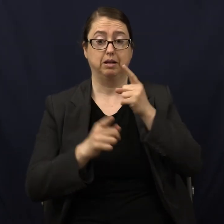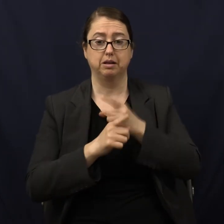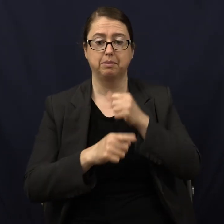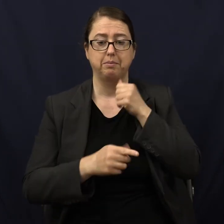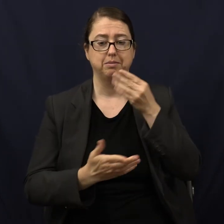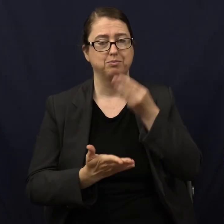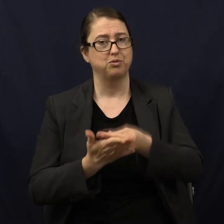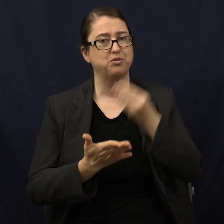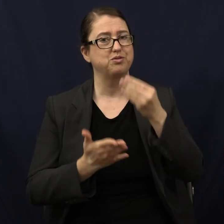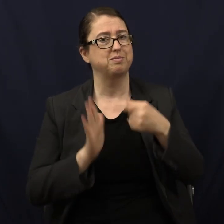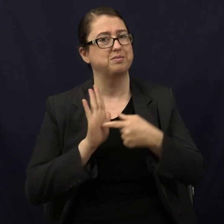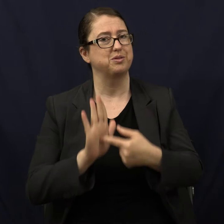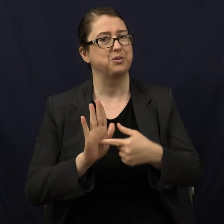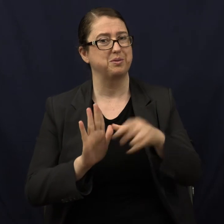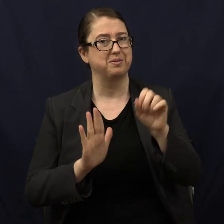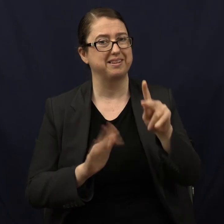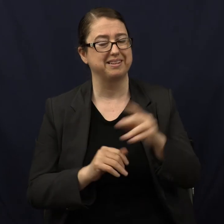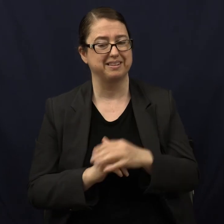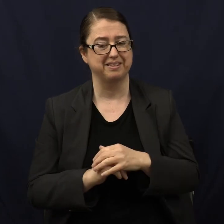Ready?